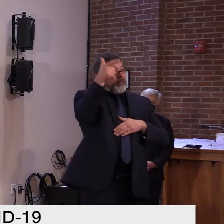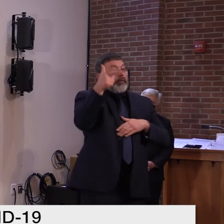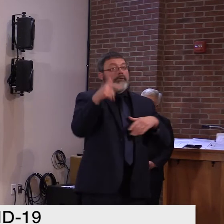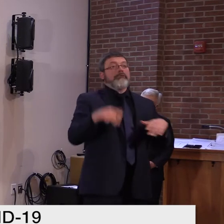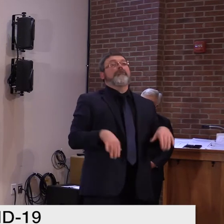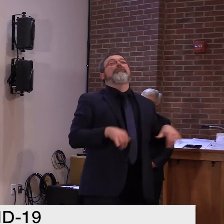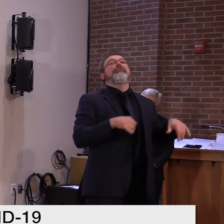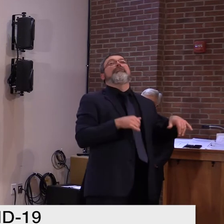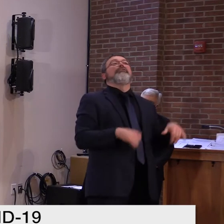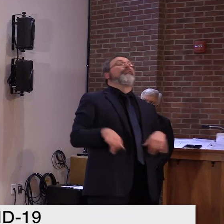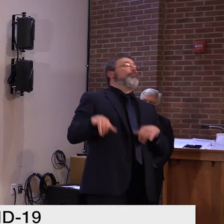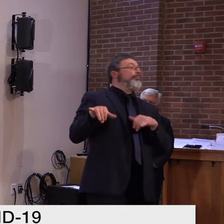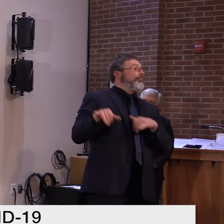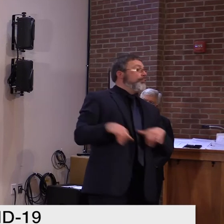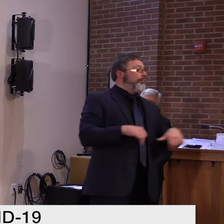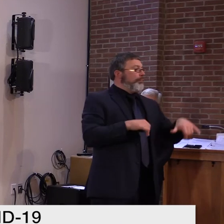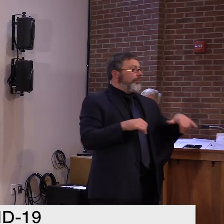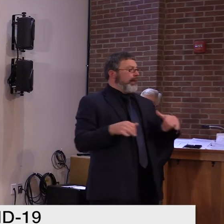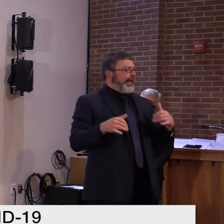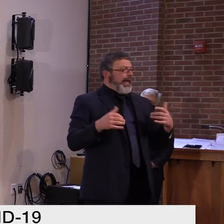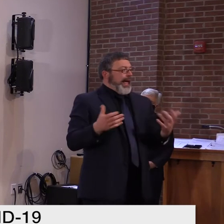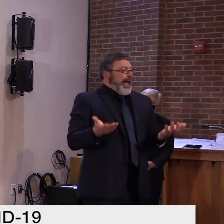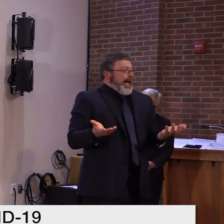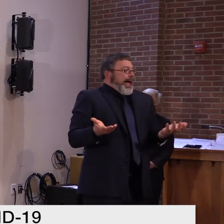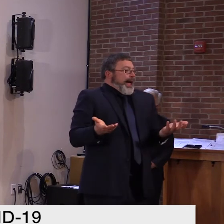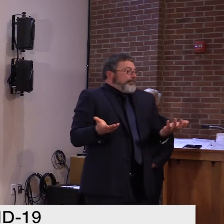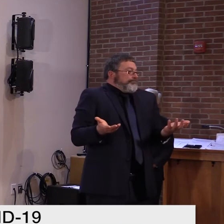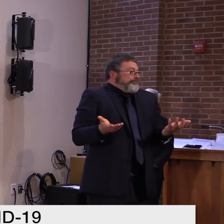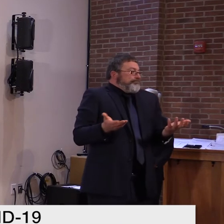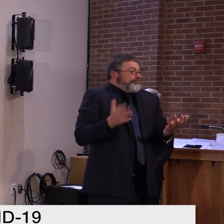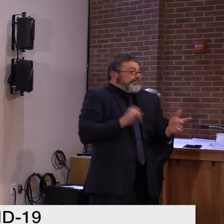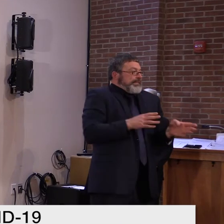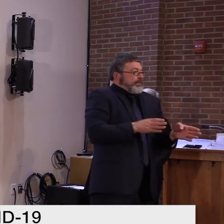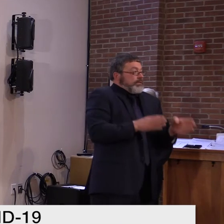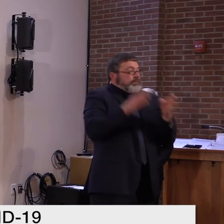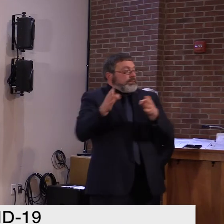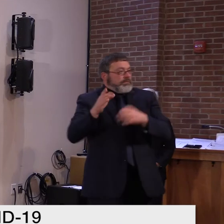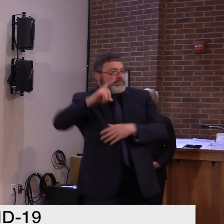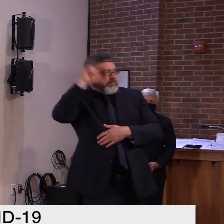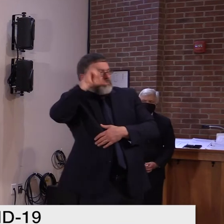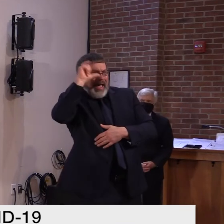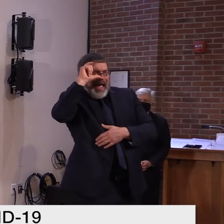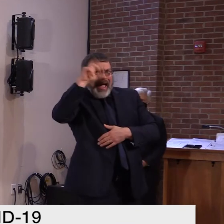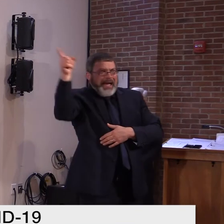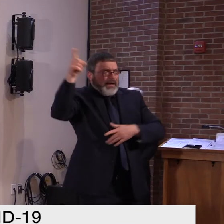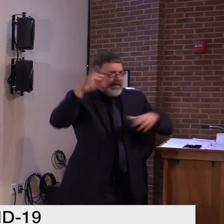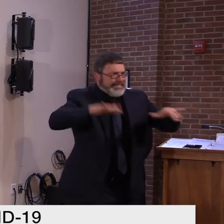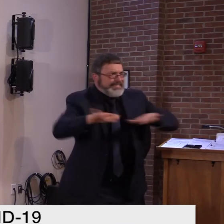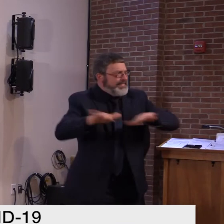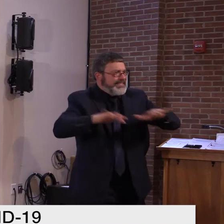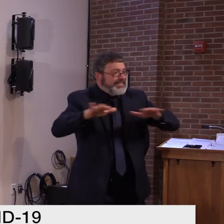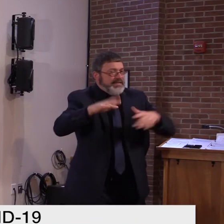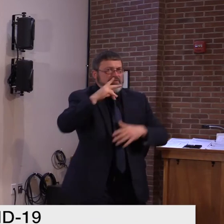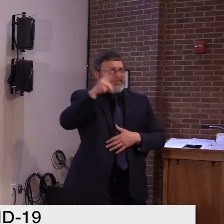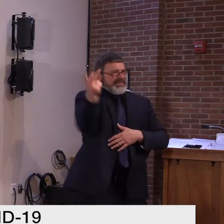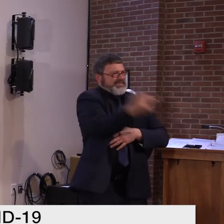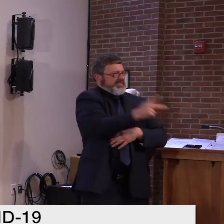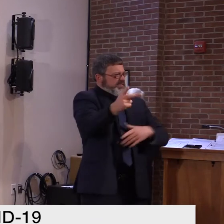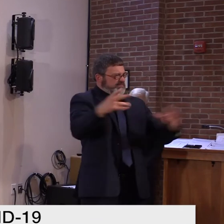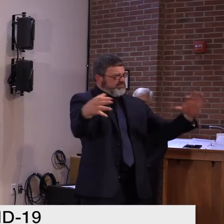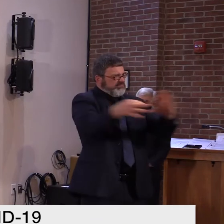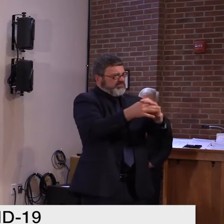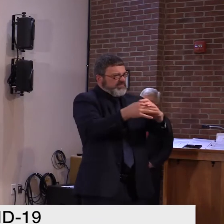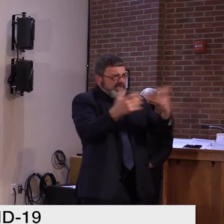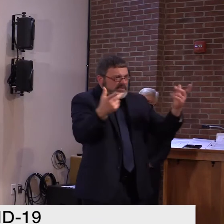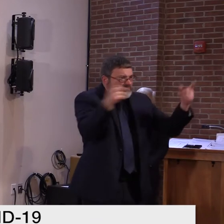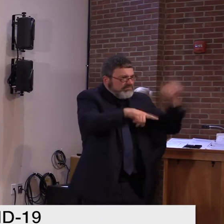the way. But but the bureaucracy is still working. I'm sure Dr. Levine is still in contact